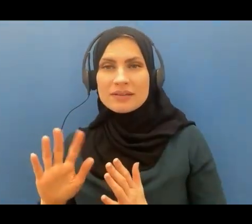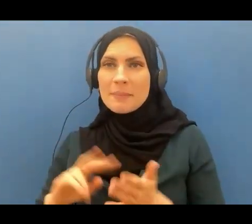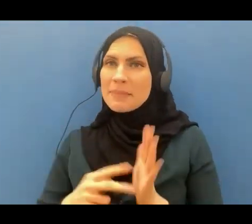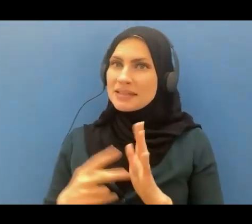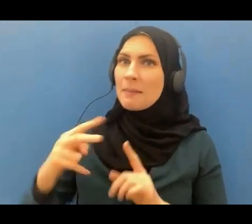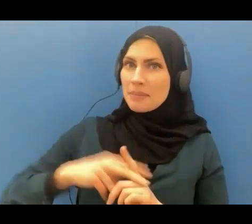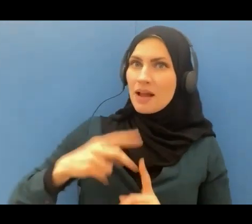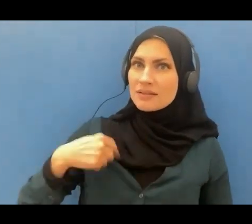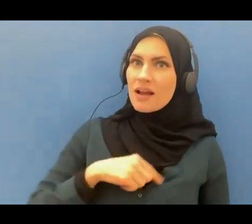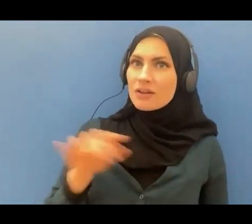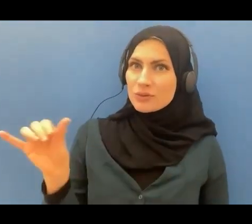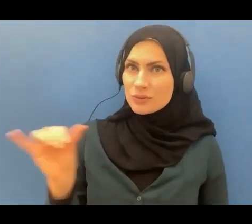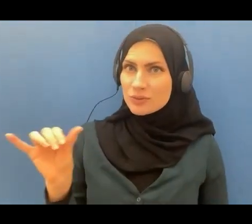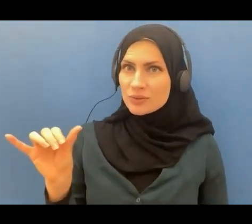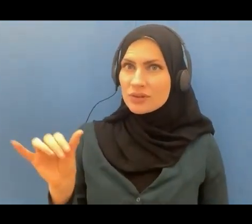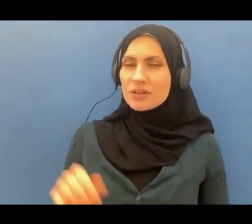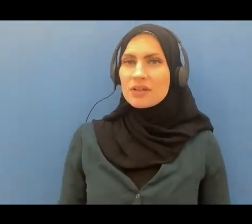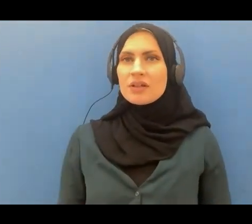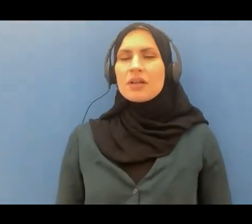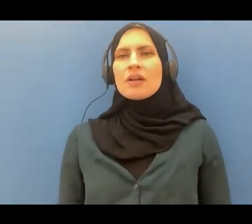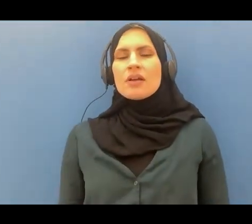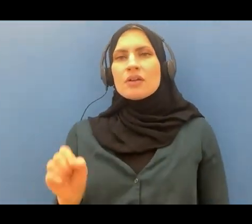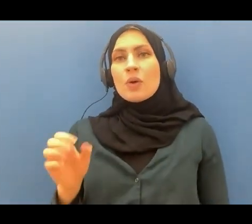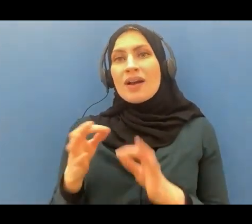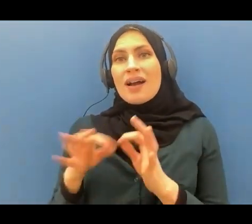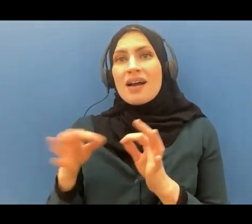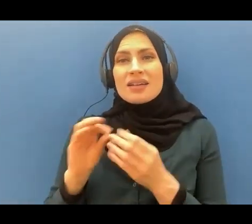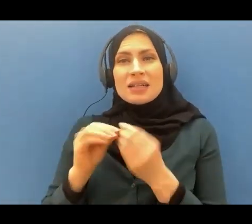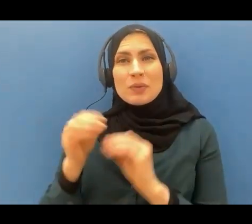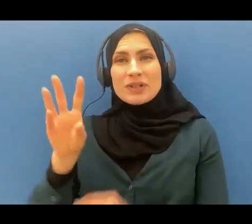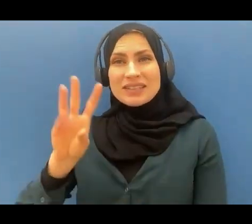so in ayah 66 the clear instruction comes from Allah